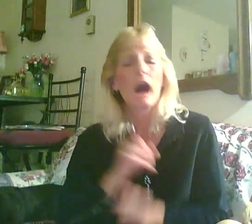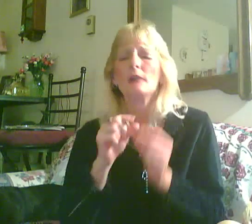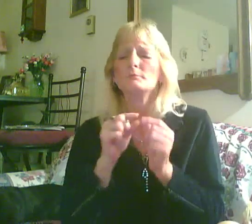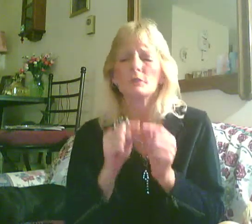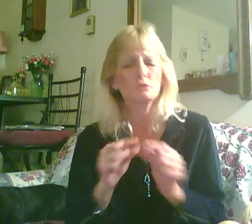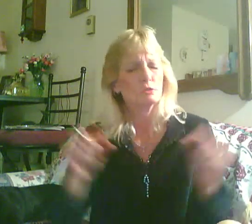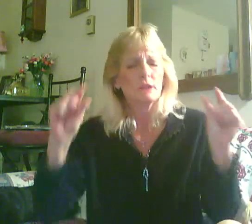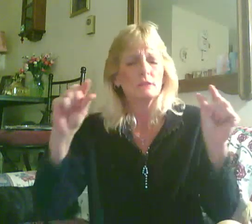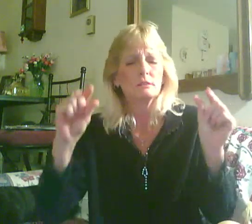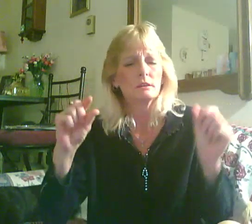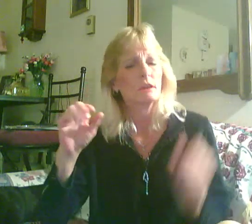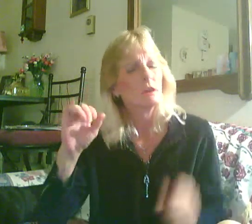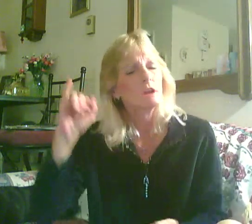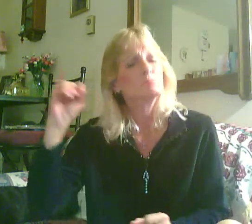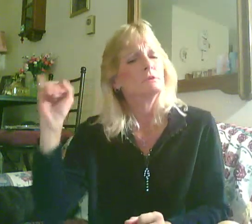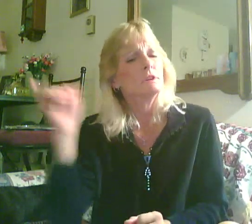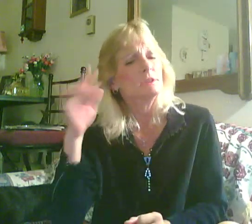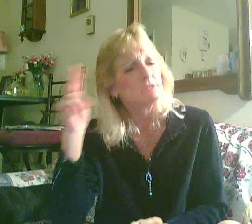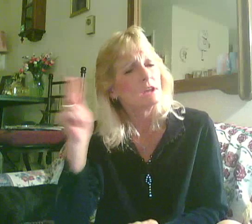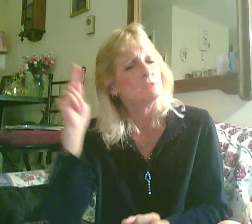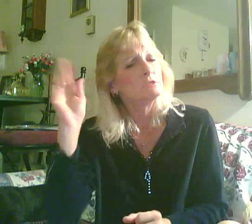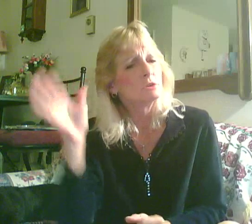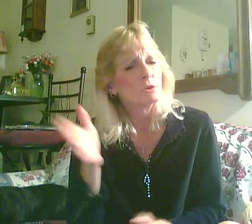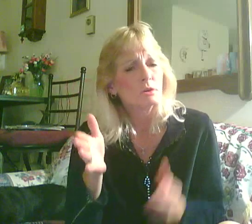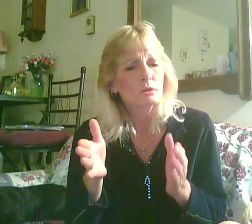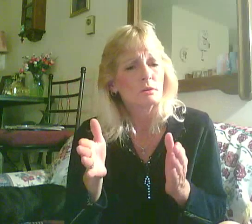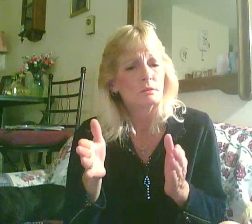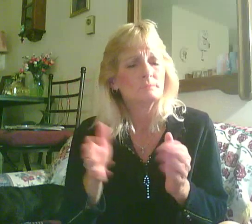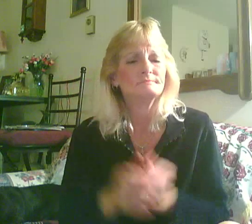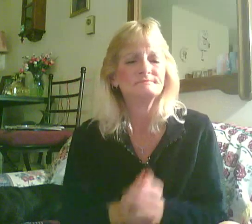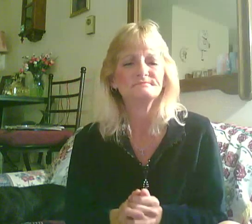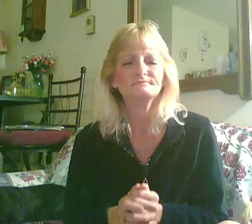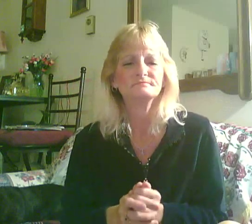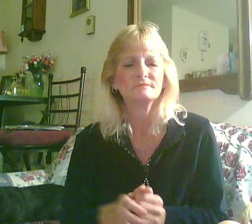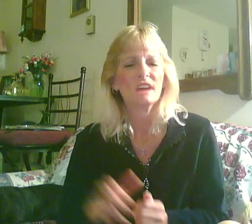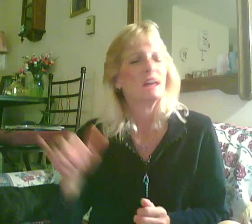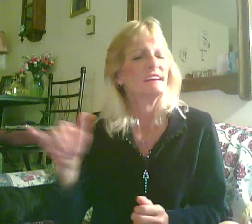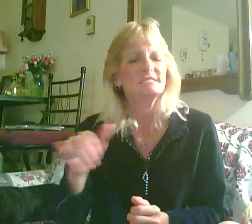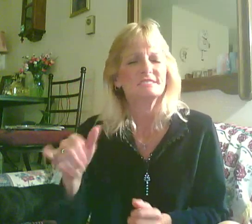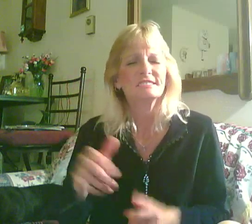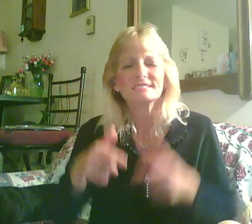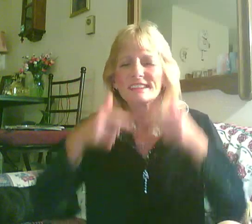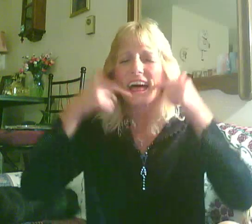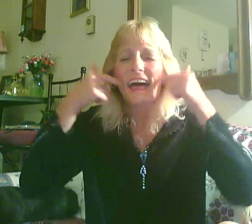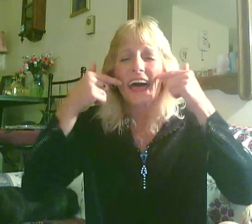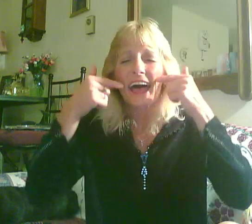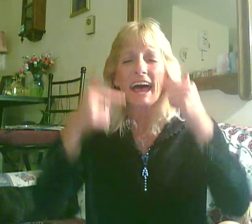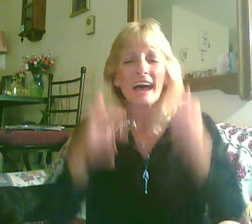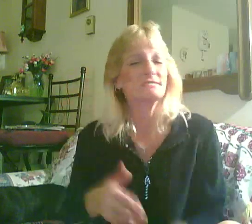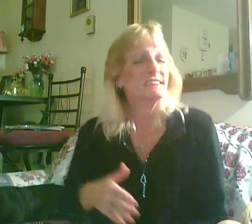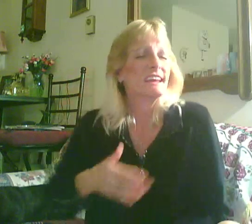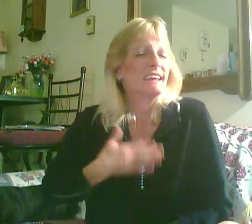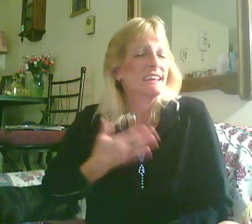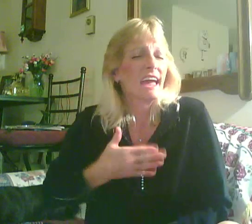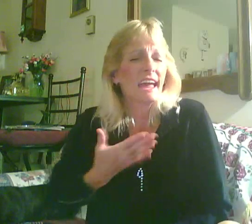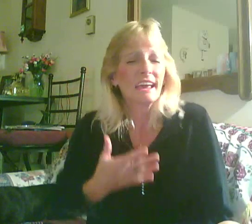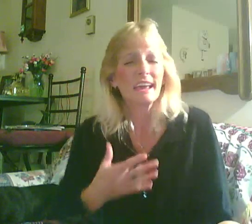I'm the great pretender, just laughing and game